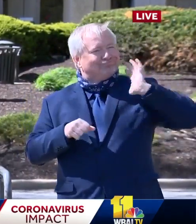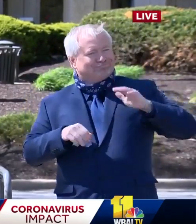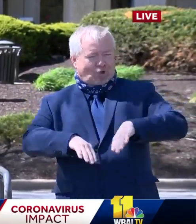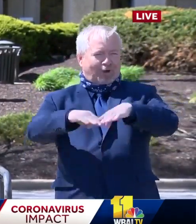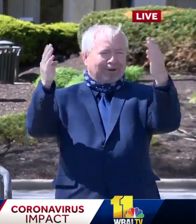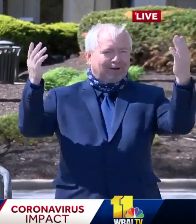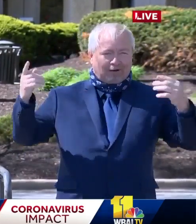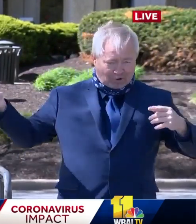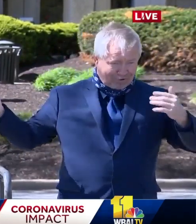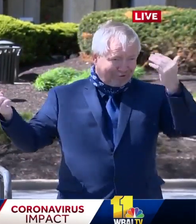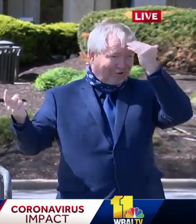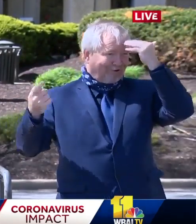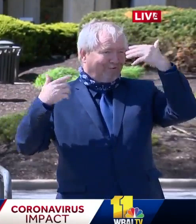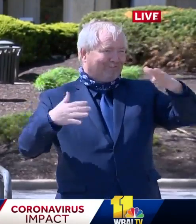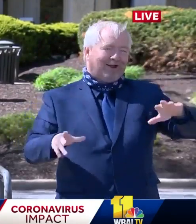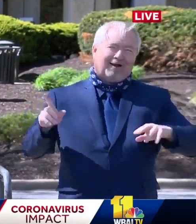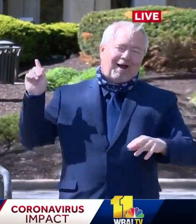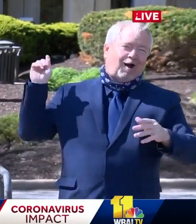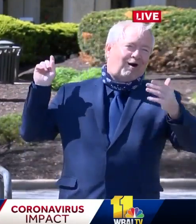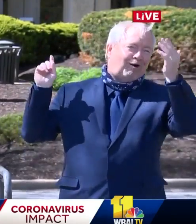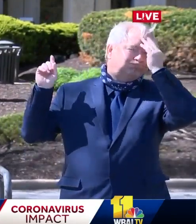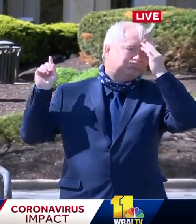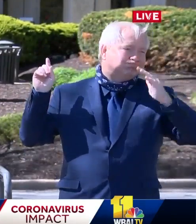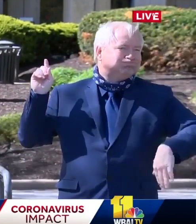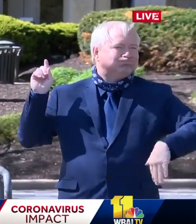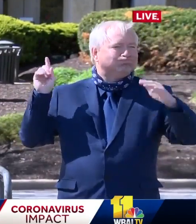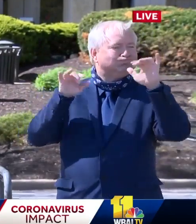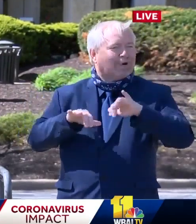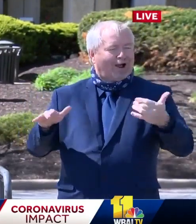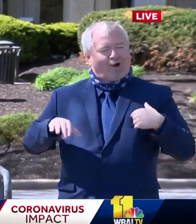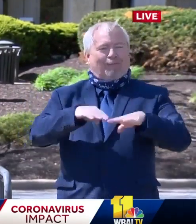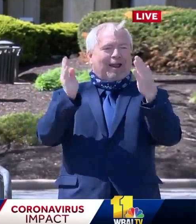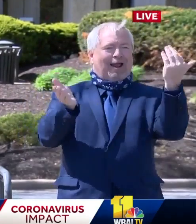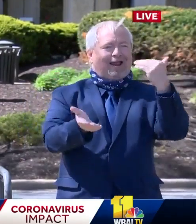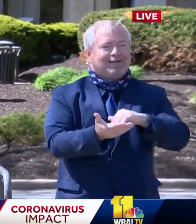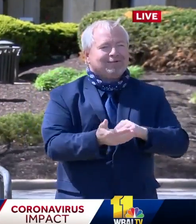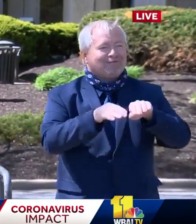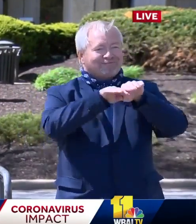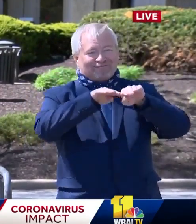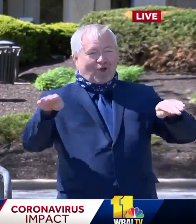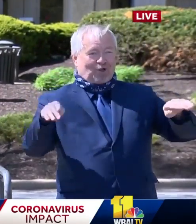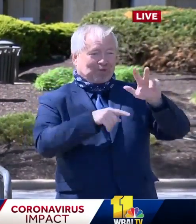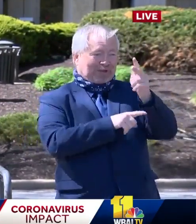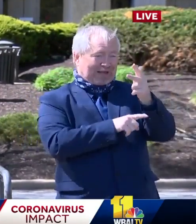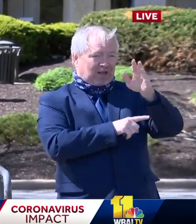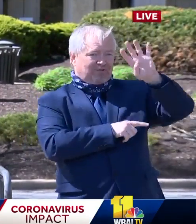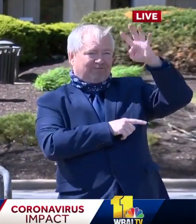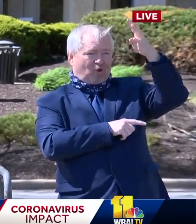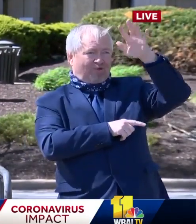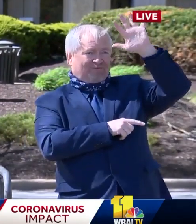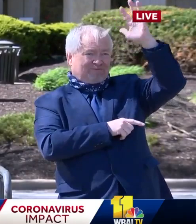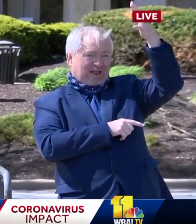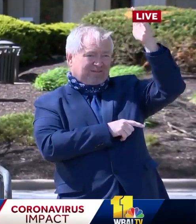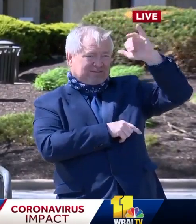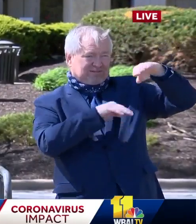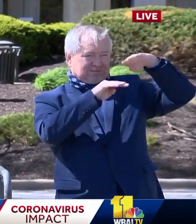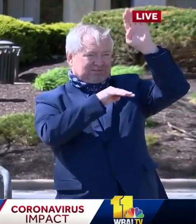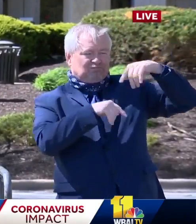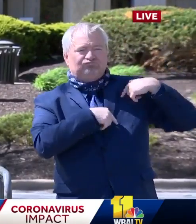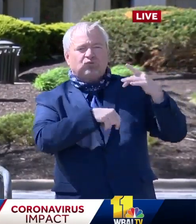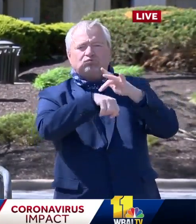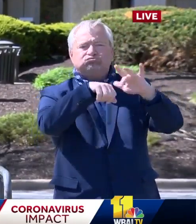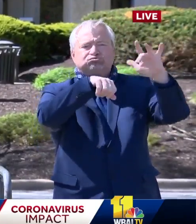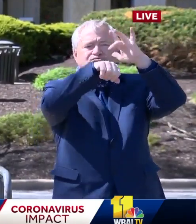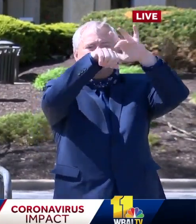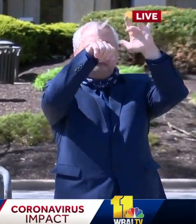already familiar with Laurel. So now we are reopening floors three, four and five, uh, here at the Laurel hospital, which will lessen the stress on many